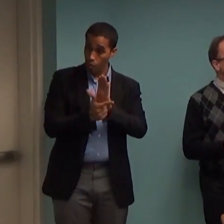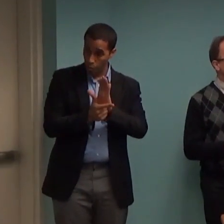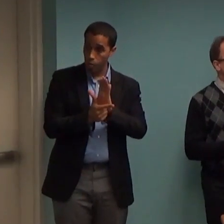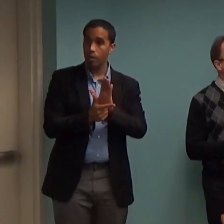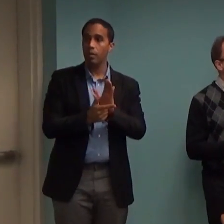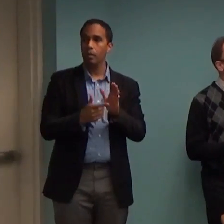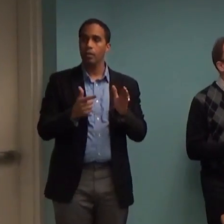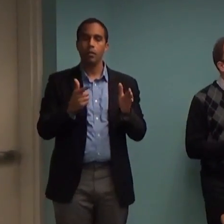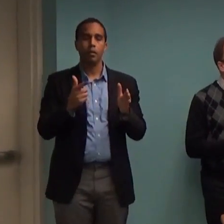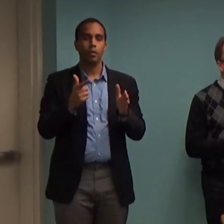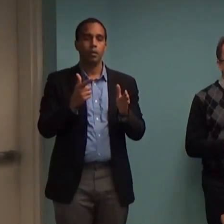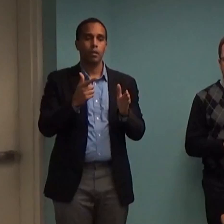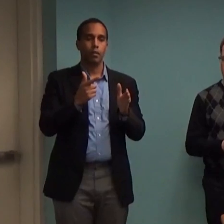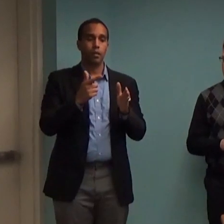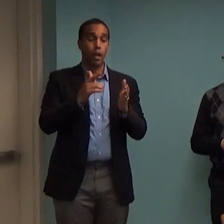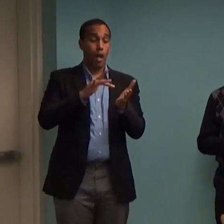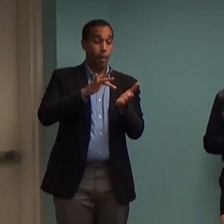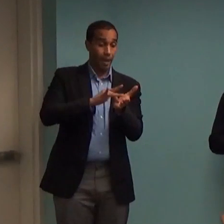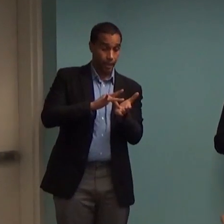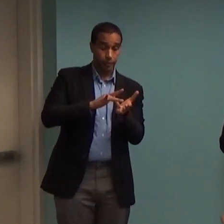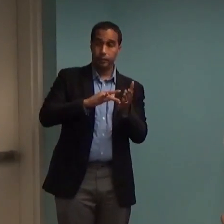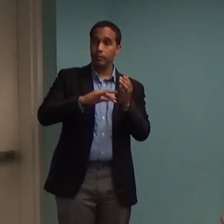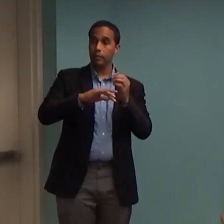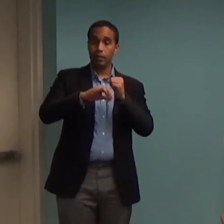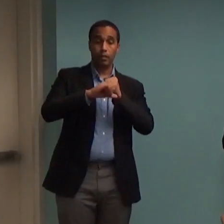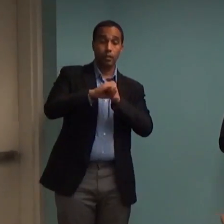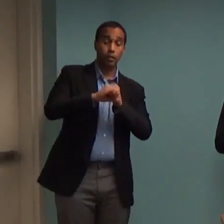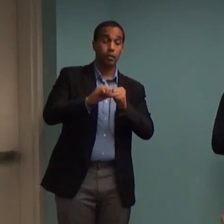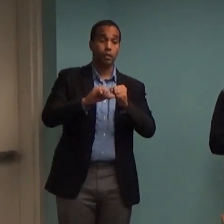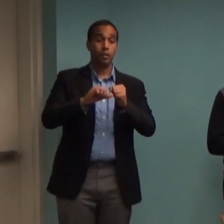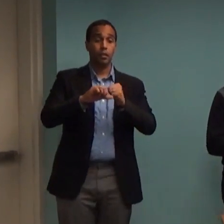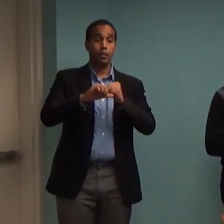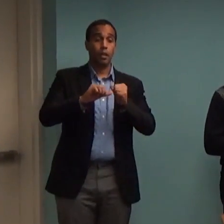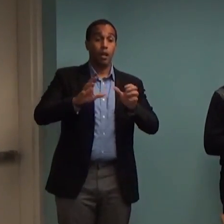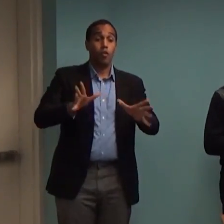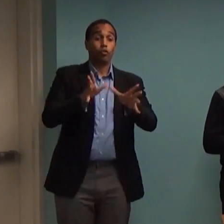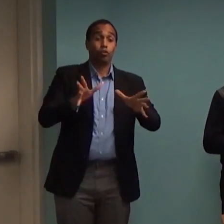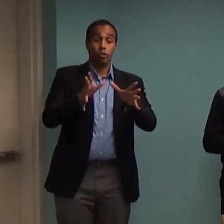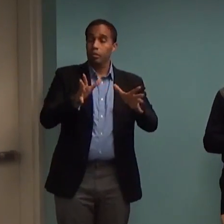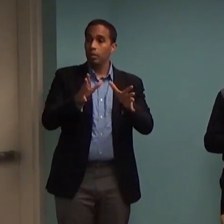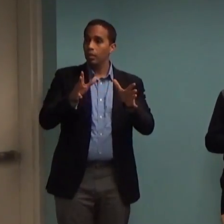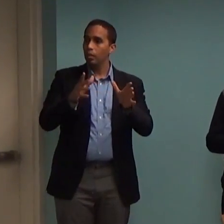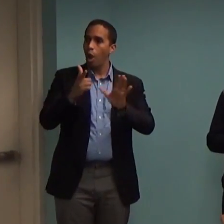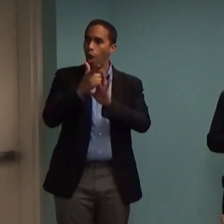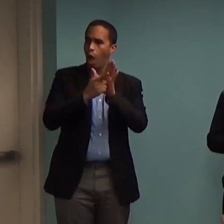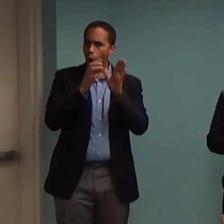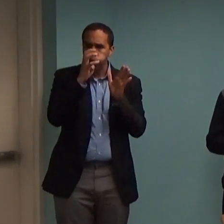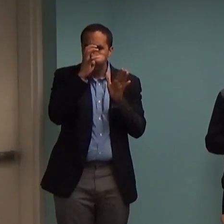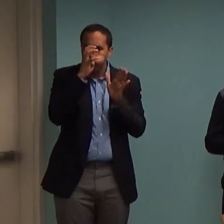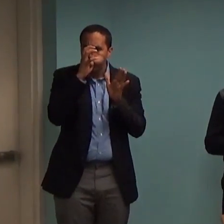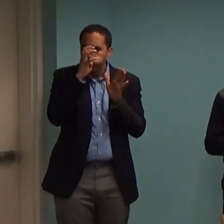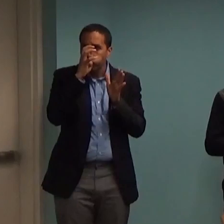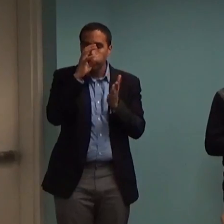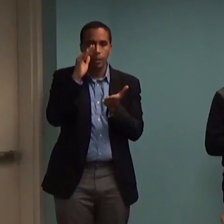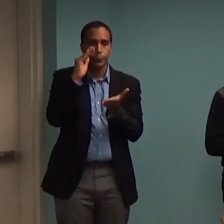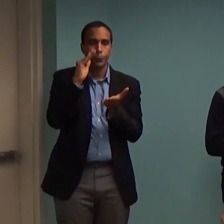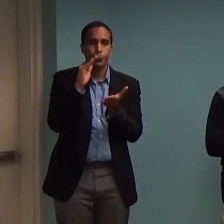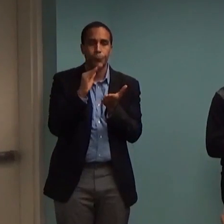on how medication could be promoted, and it was when that was the first year that direct-to-consumer advertising